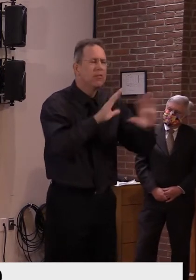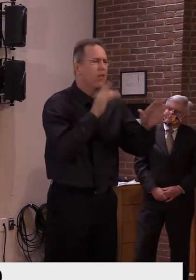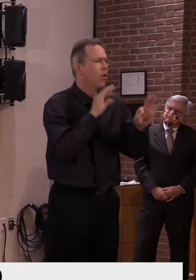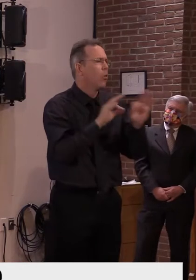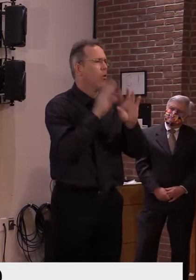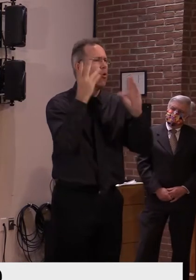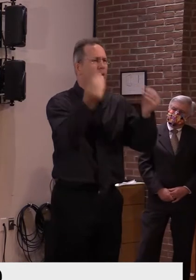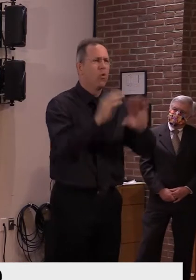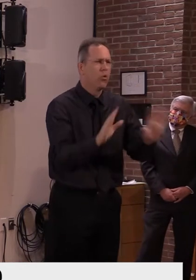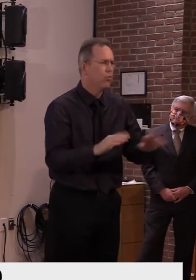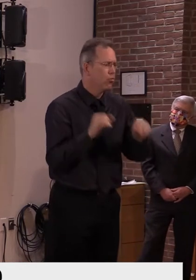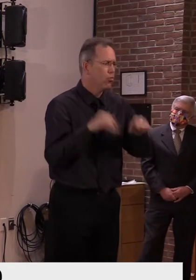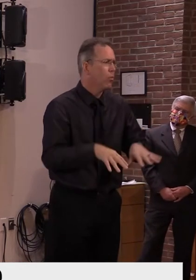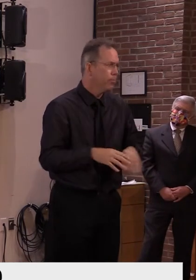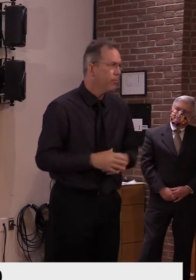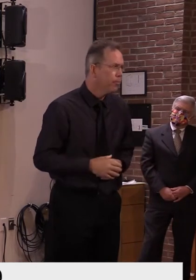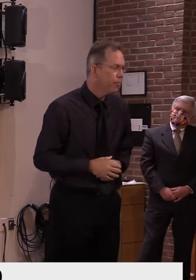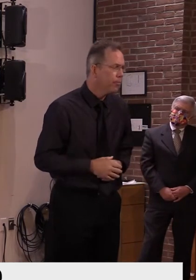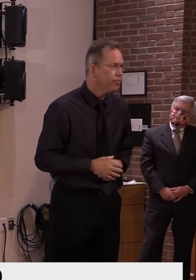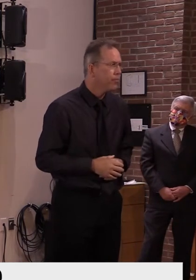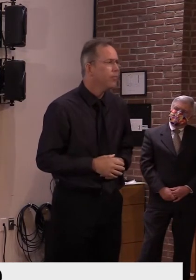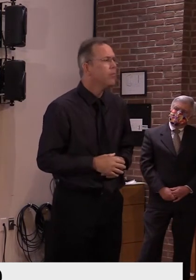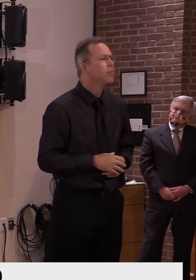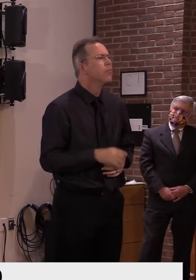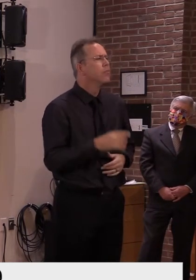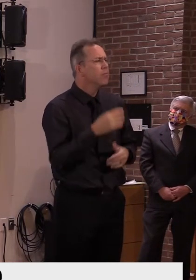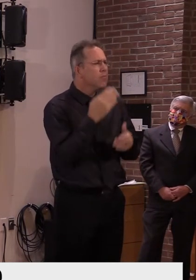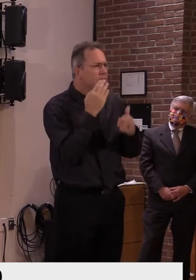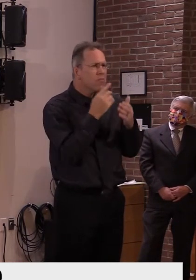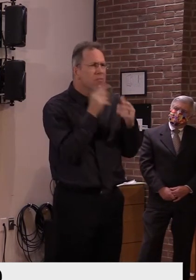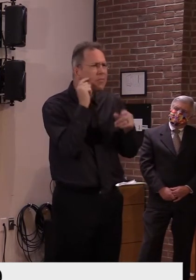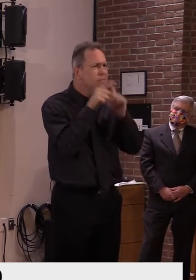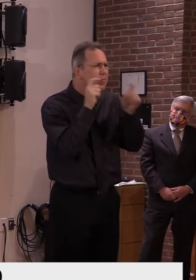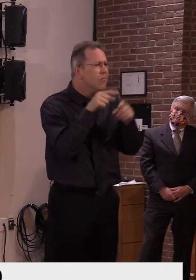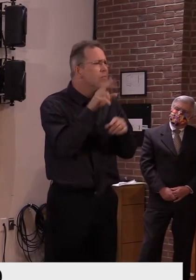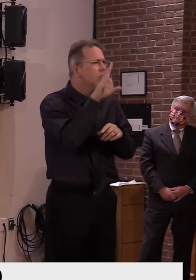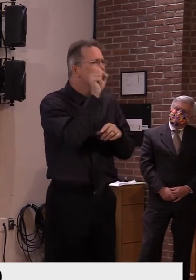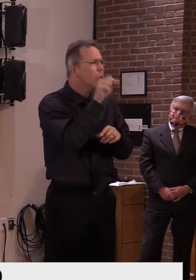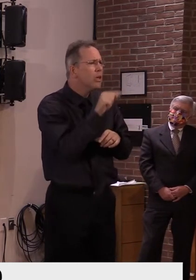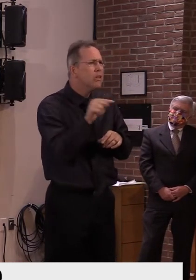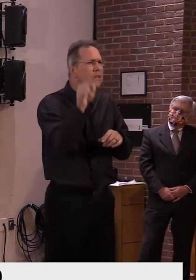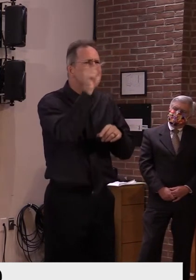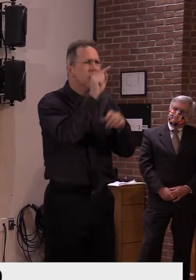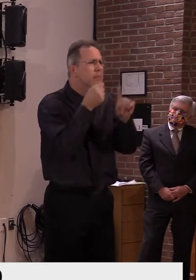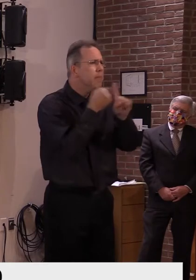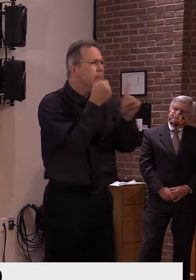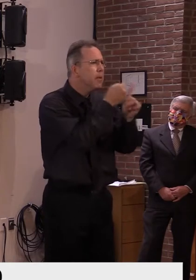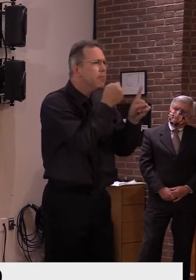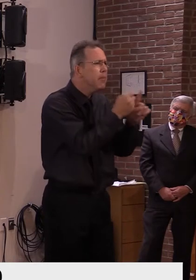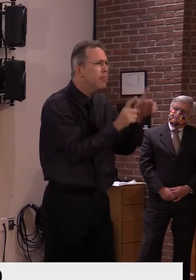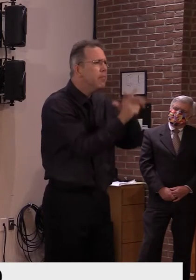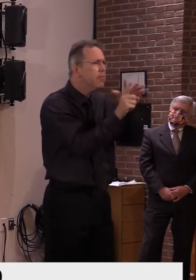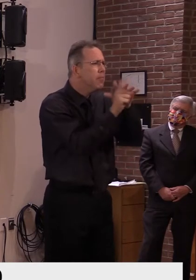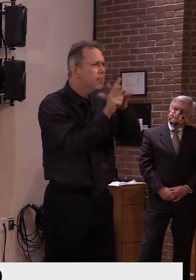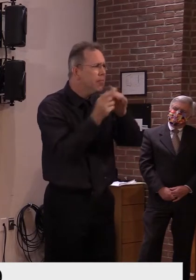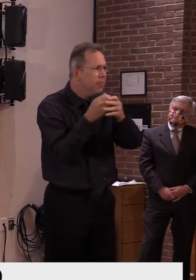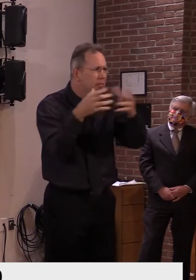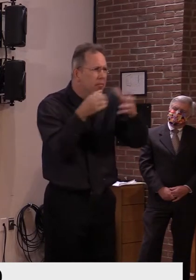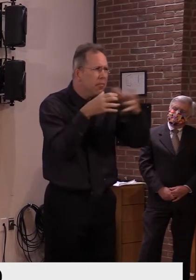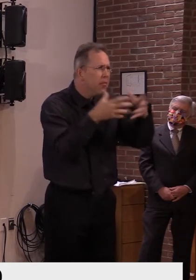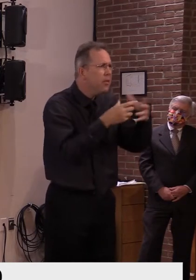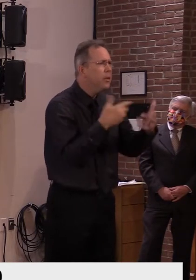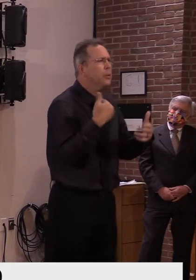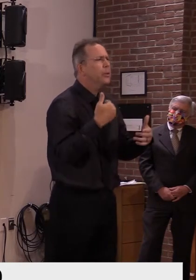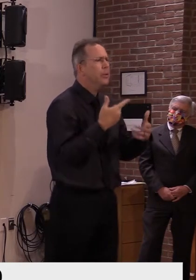With cases and hospitalizations growing across the country, and cases growing here in Vermont as well, it's so